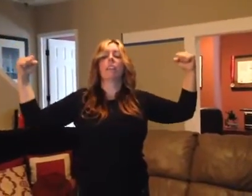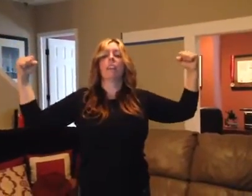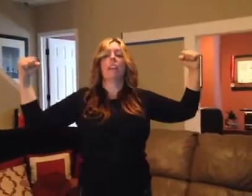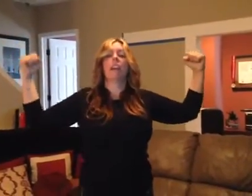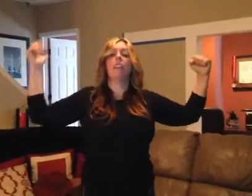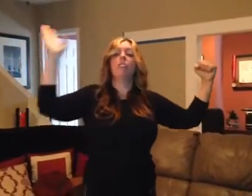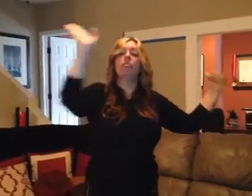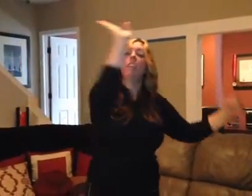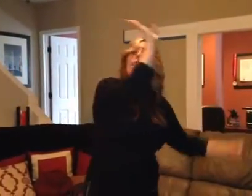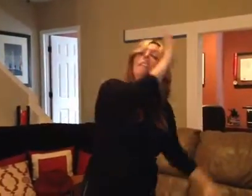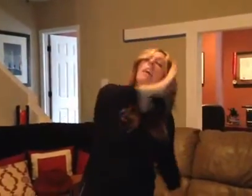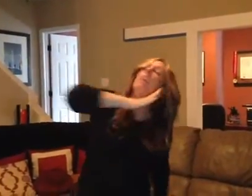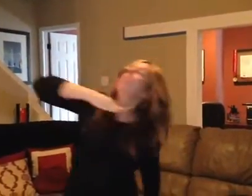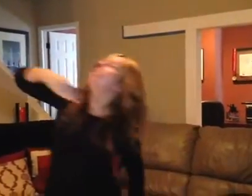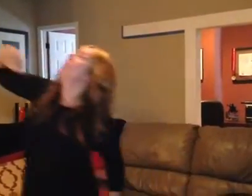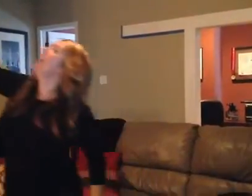under your chin and glory